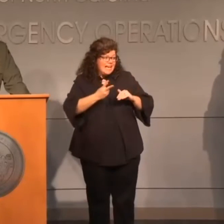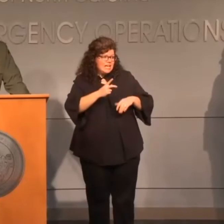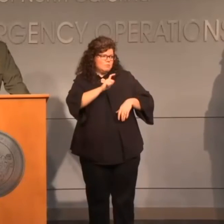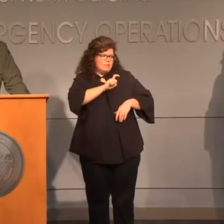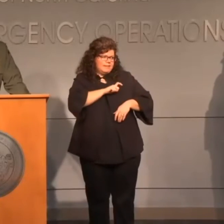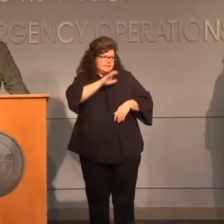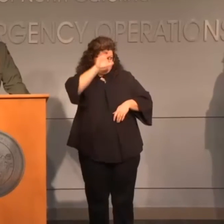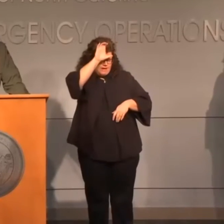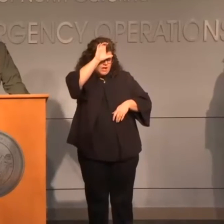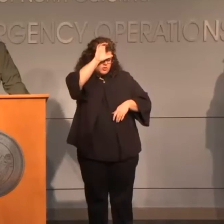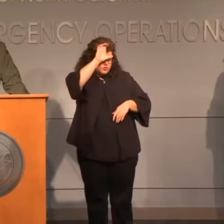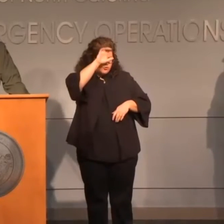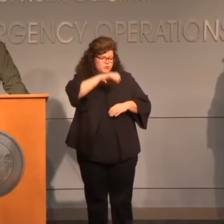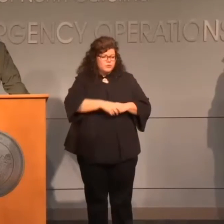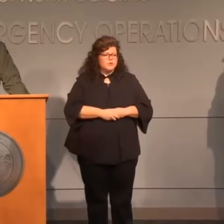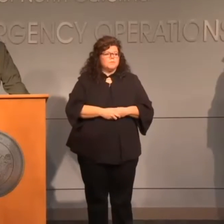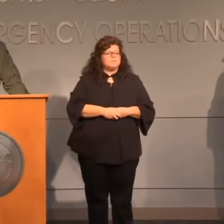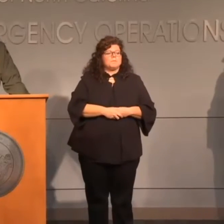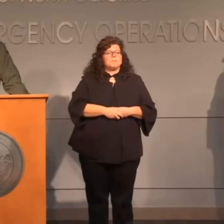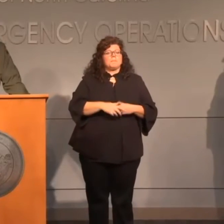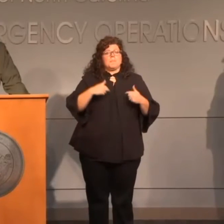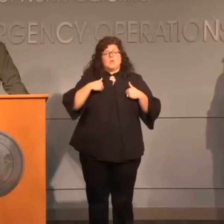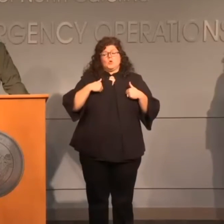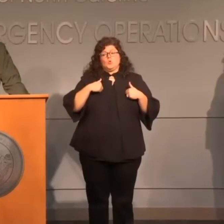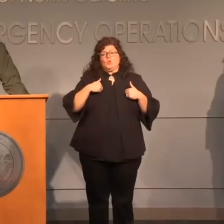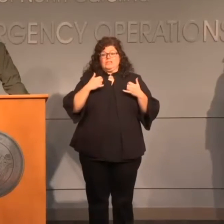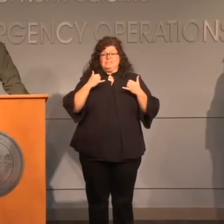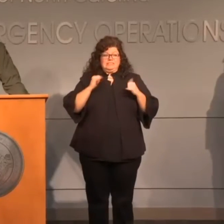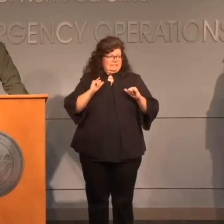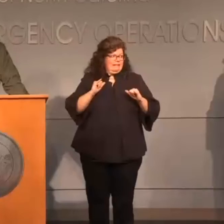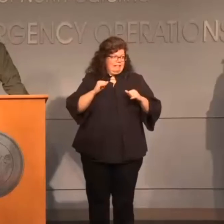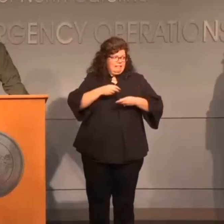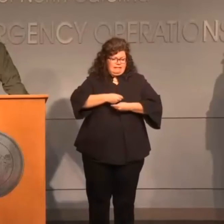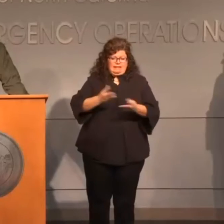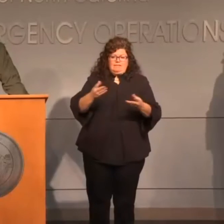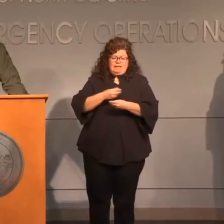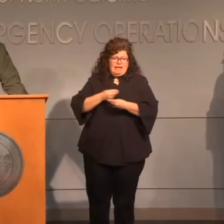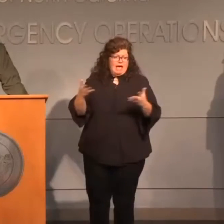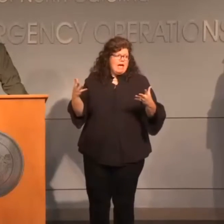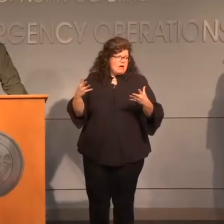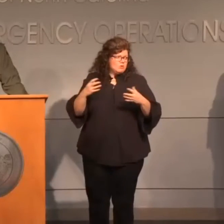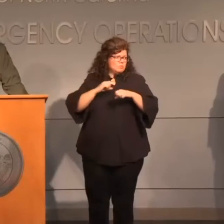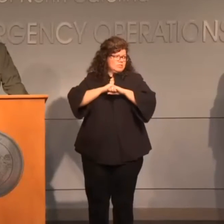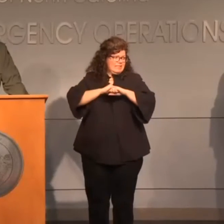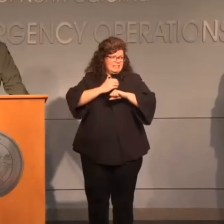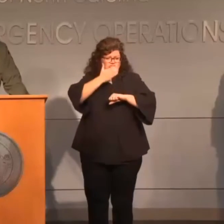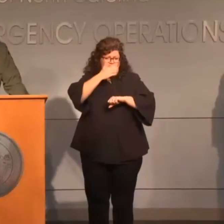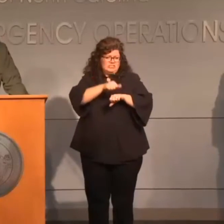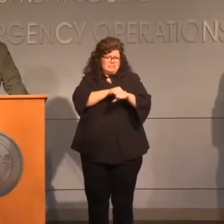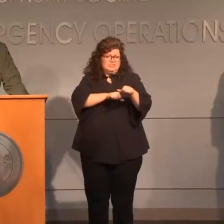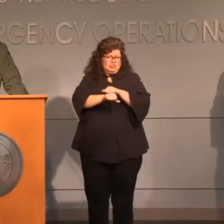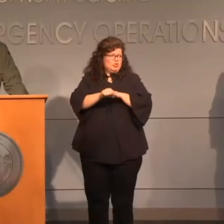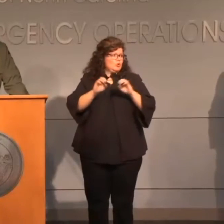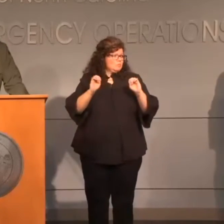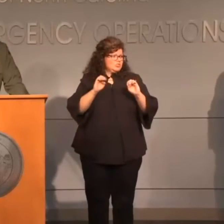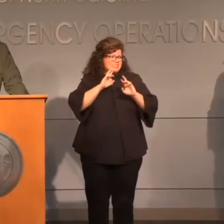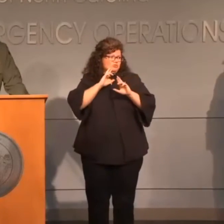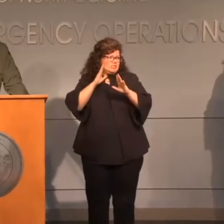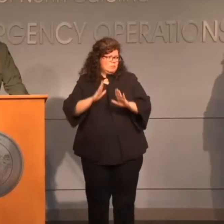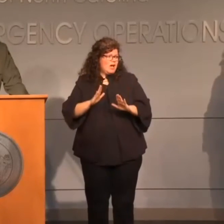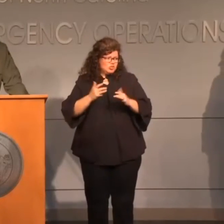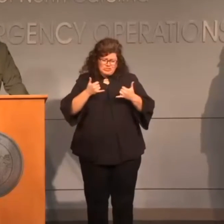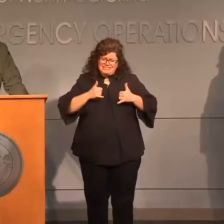We've actually been still issuing PPE to emergency responders at lower